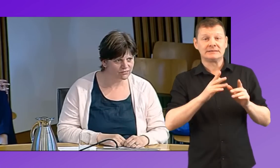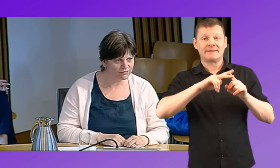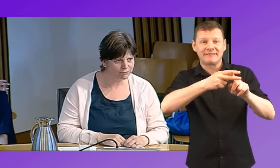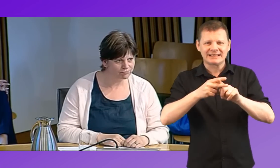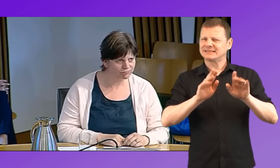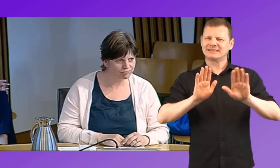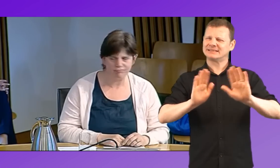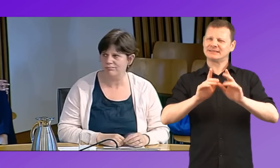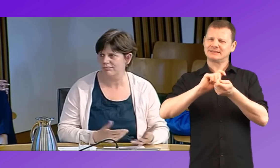be repaired.